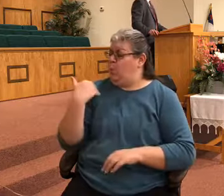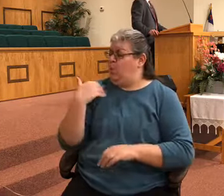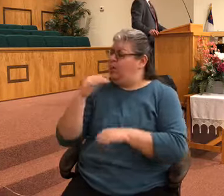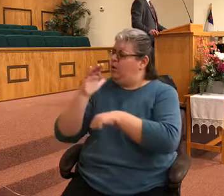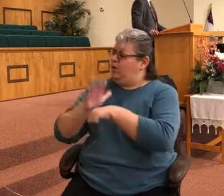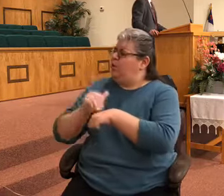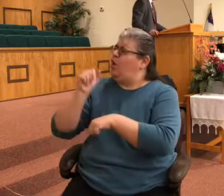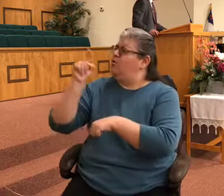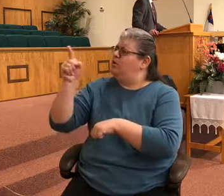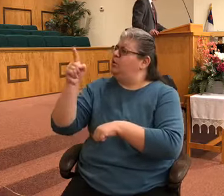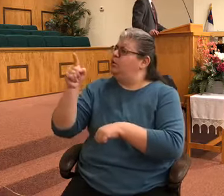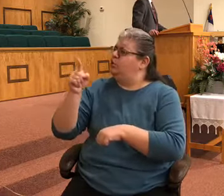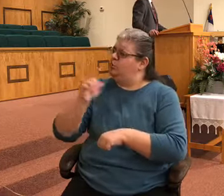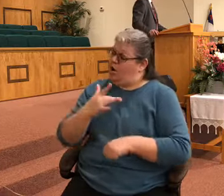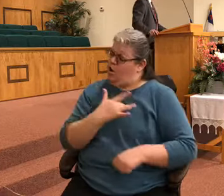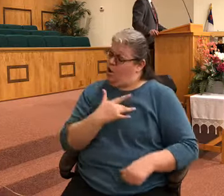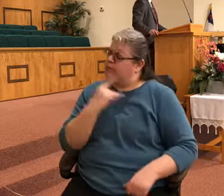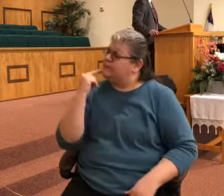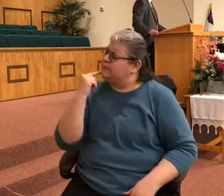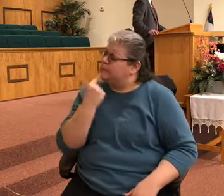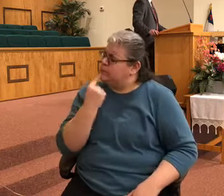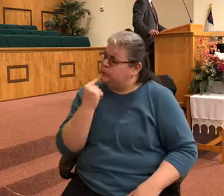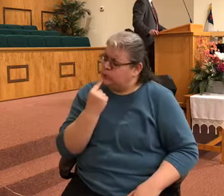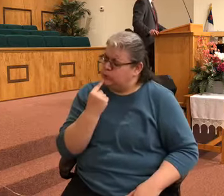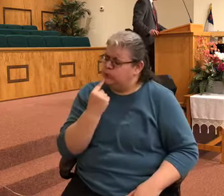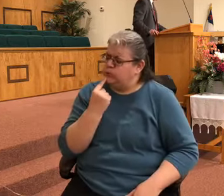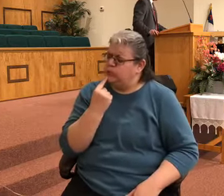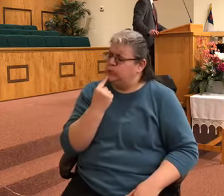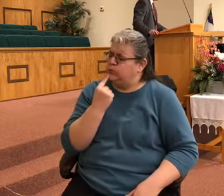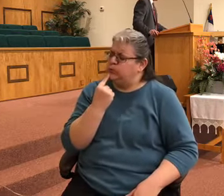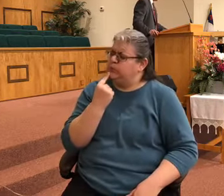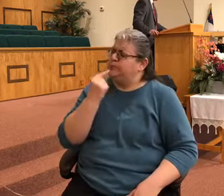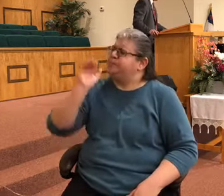sincerity of their heart to save their soul from hell